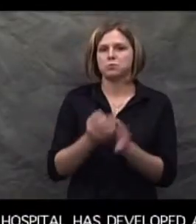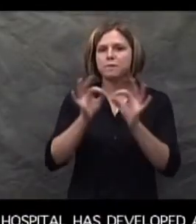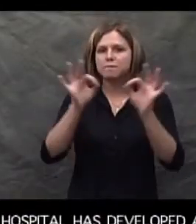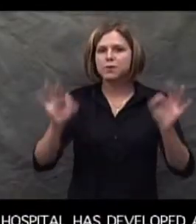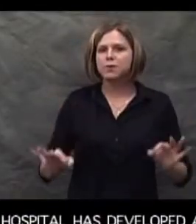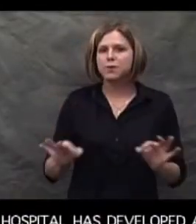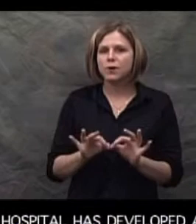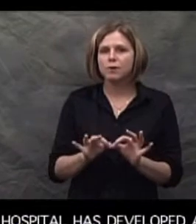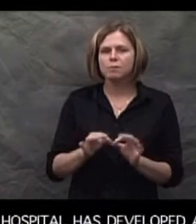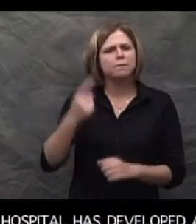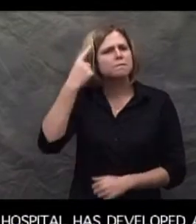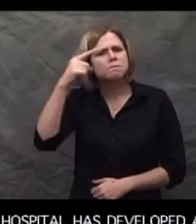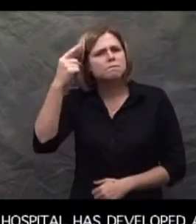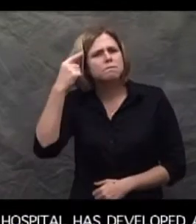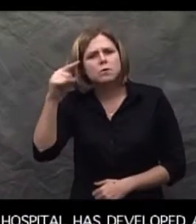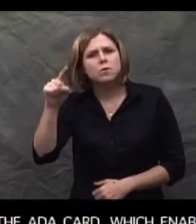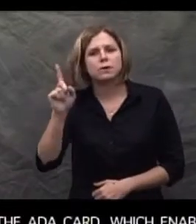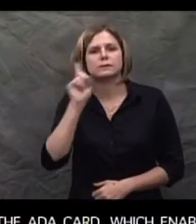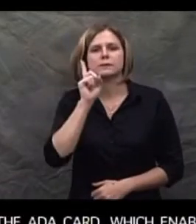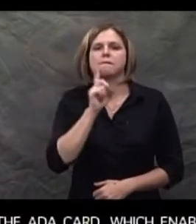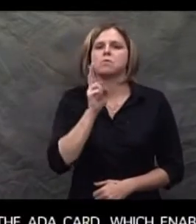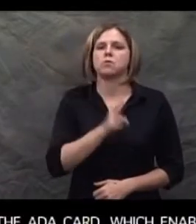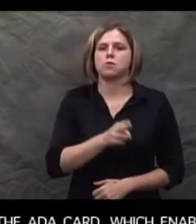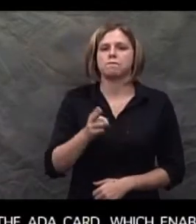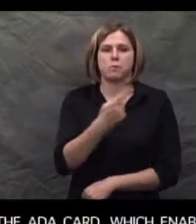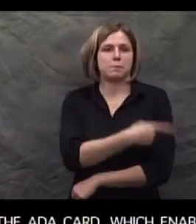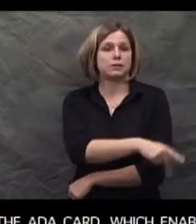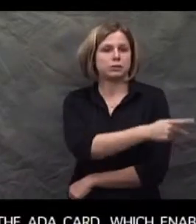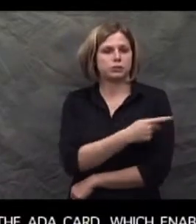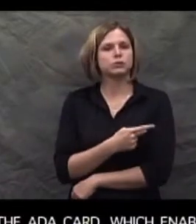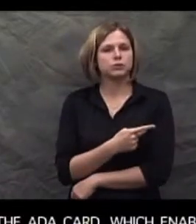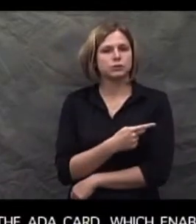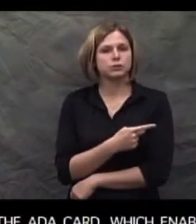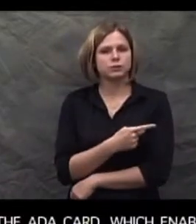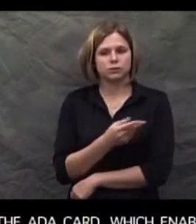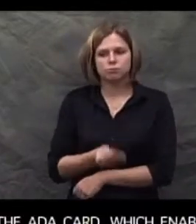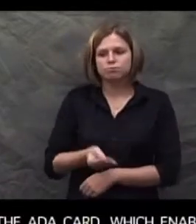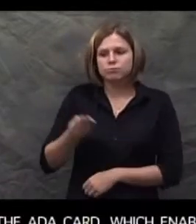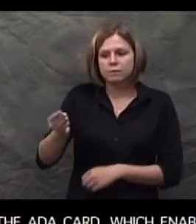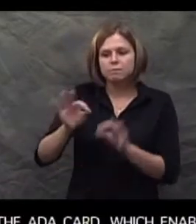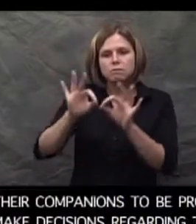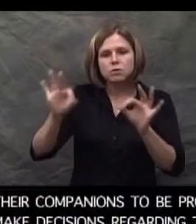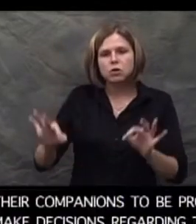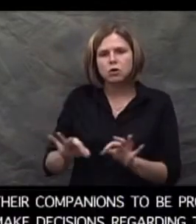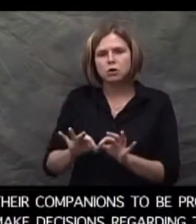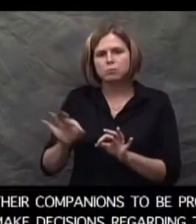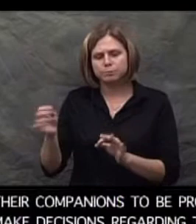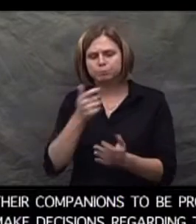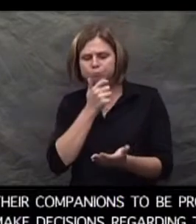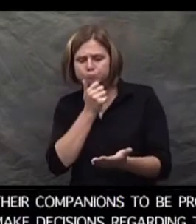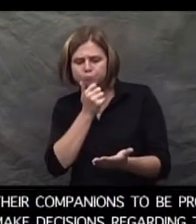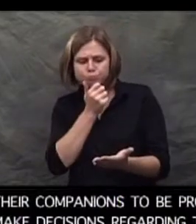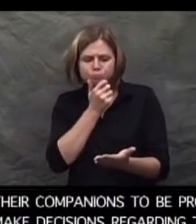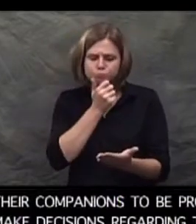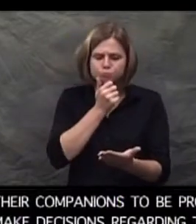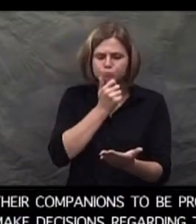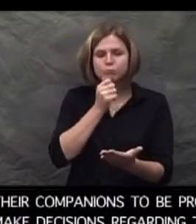Concord Hospital has developed a new card we call the ADA card, which enables the patient and their companions